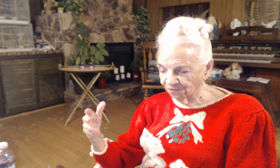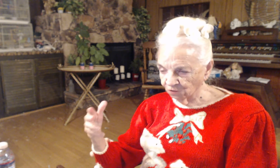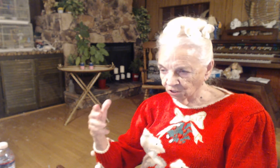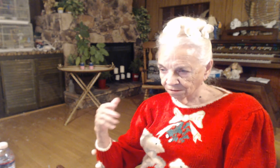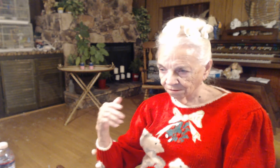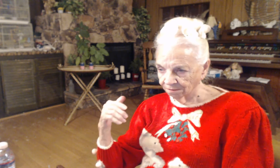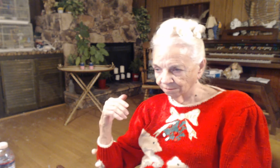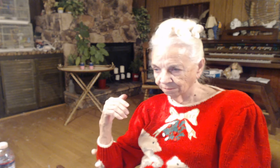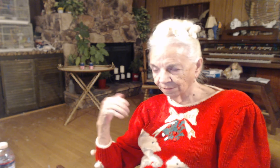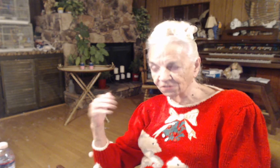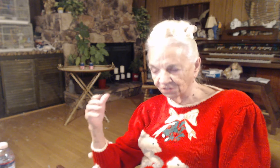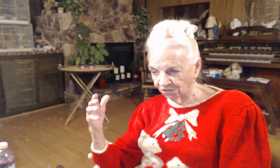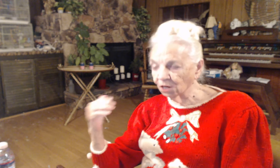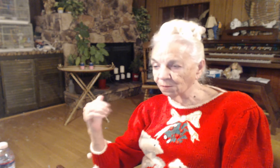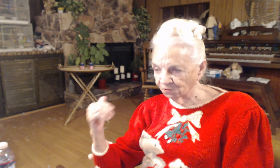message comes from.